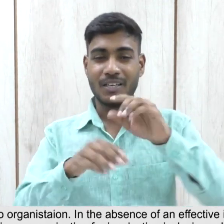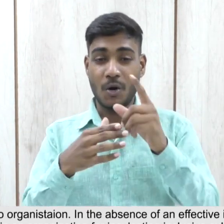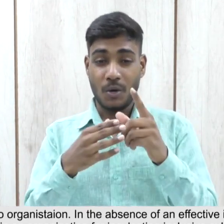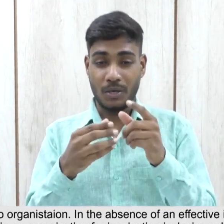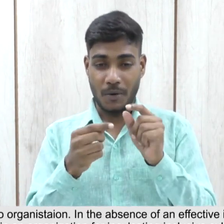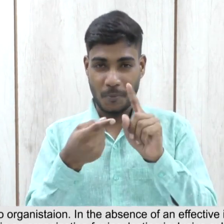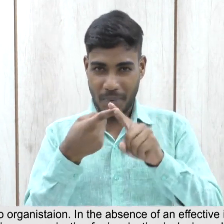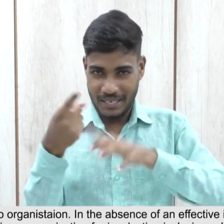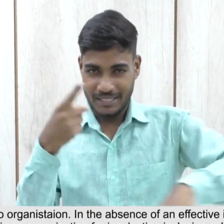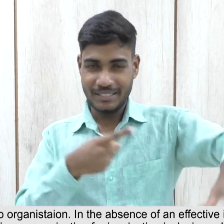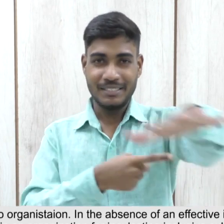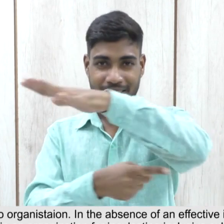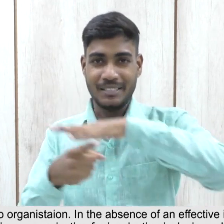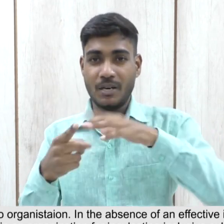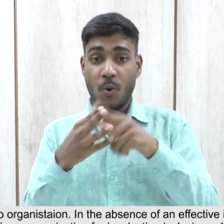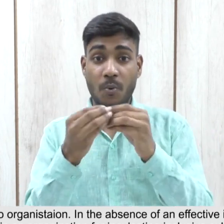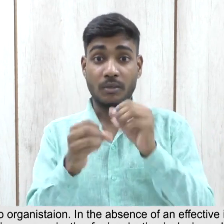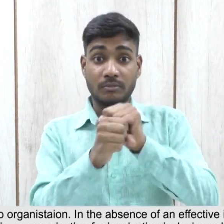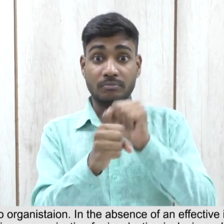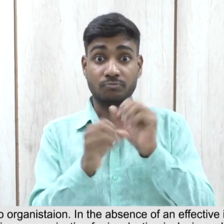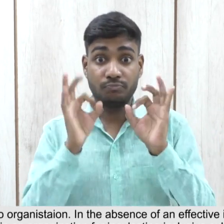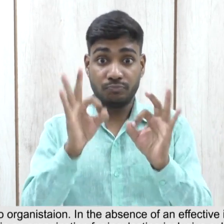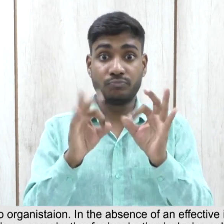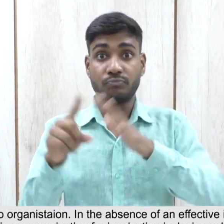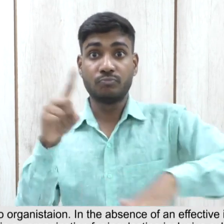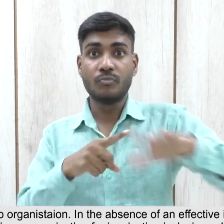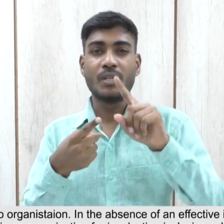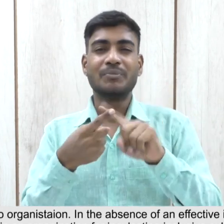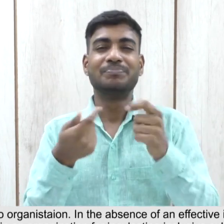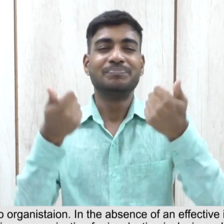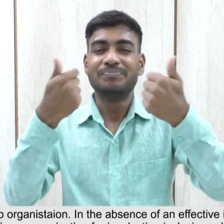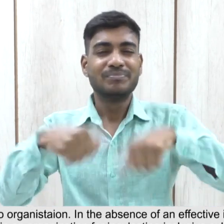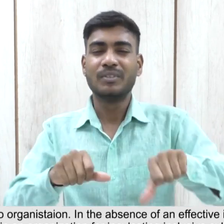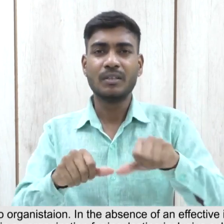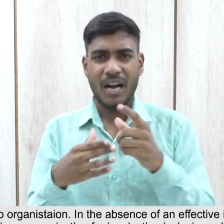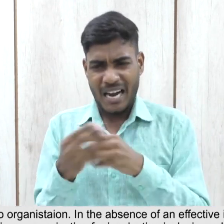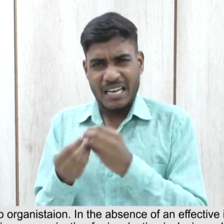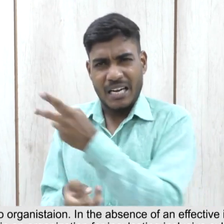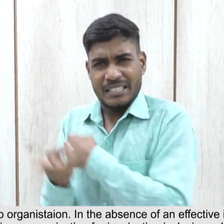a conducive environment in an organization for inculcating inclusive culture will be unrealistic